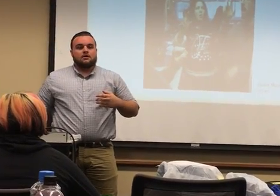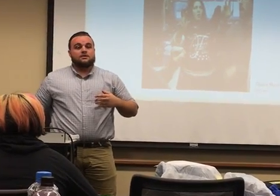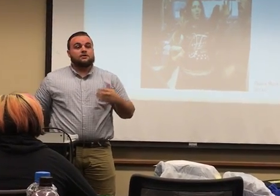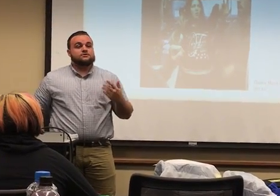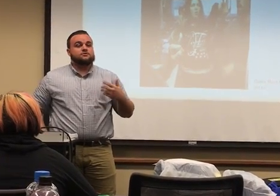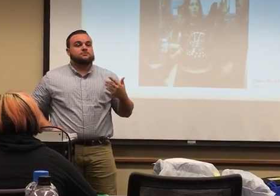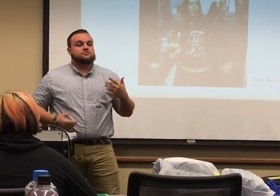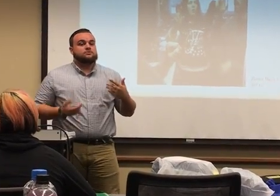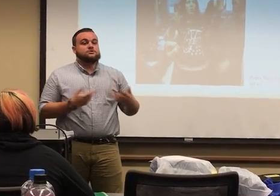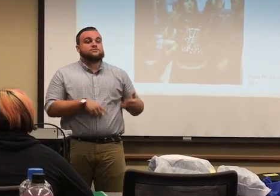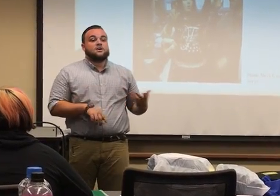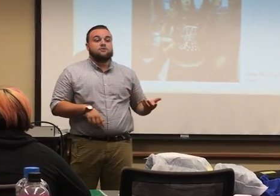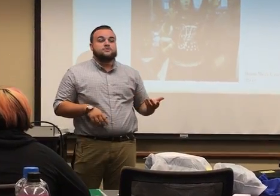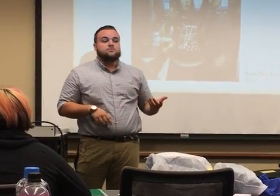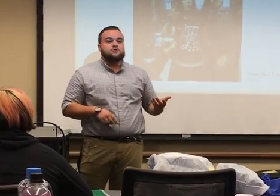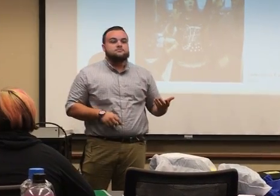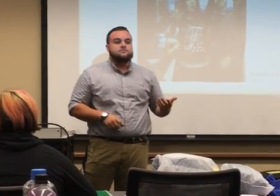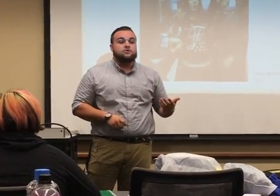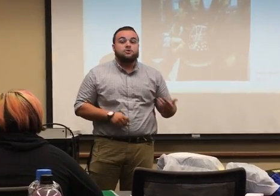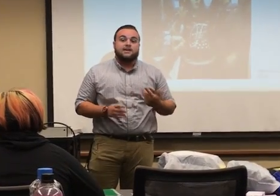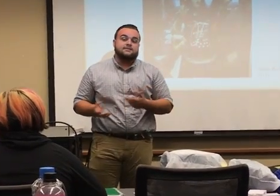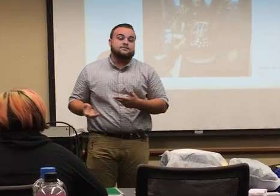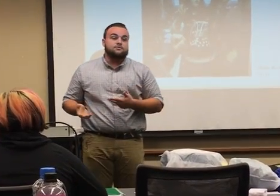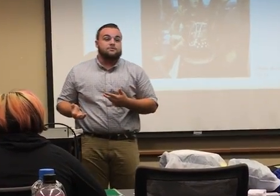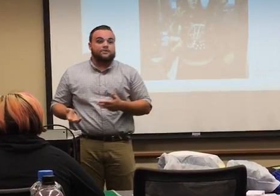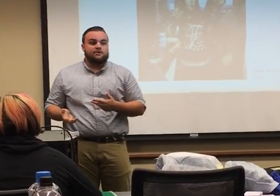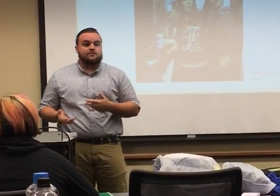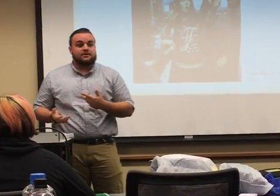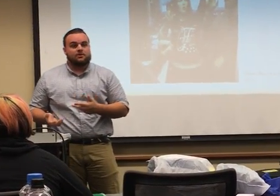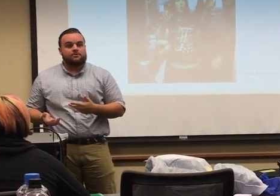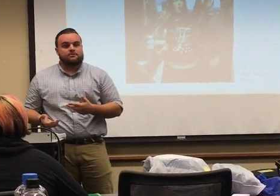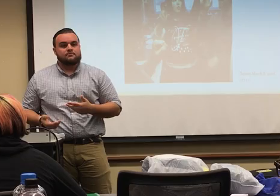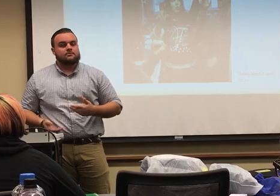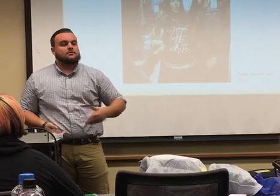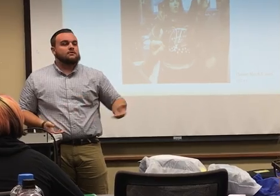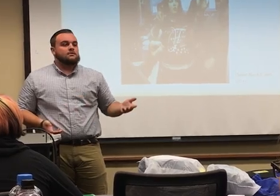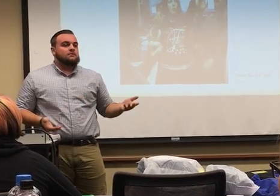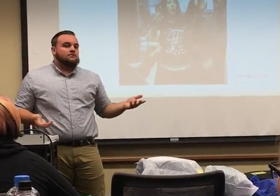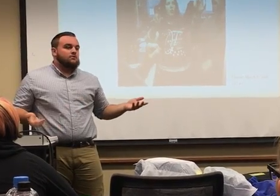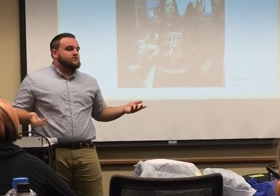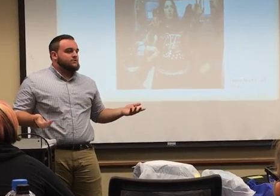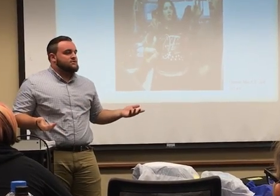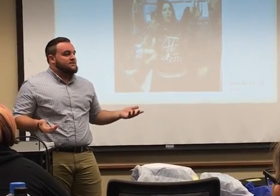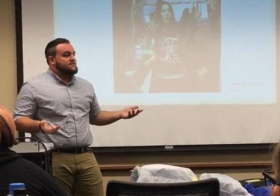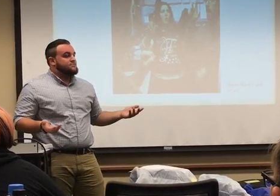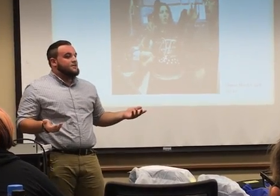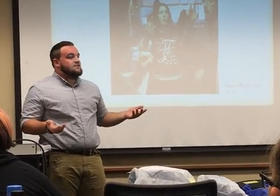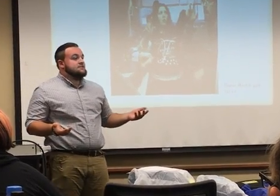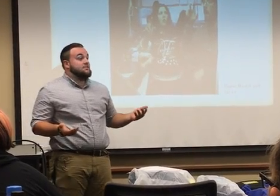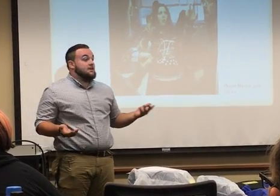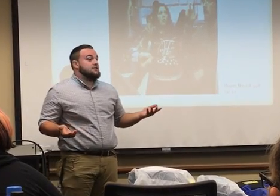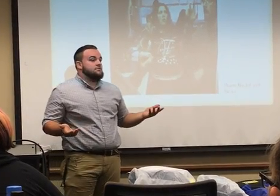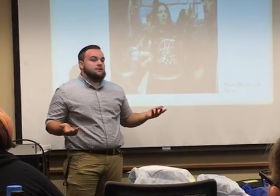And then also, once you help someone or you're asking someone for their help and they help you, of course, it's always nice and polite to say thank you, right?